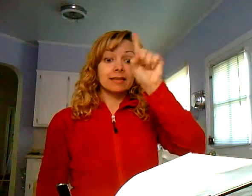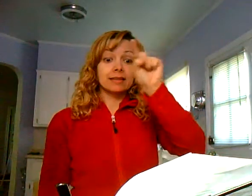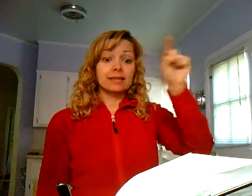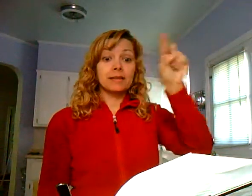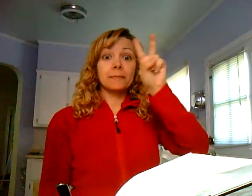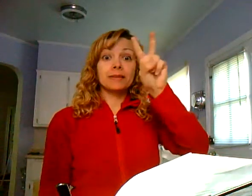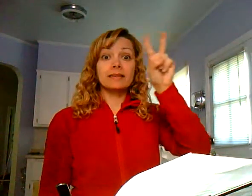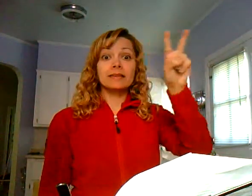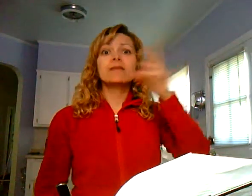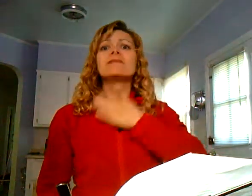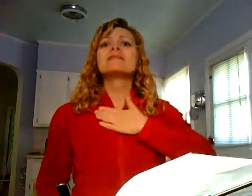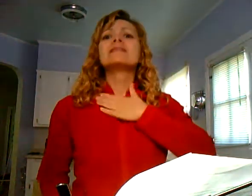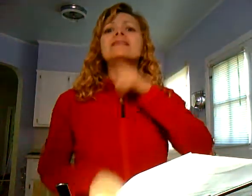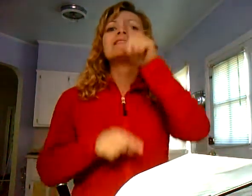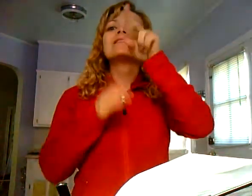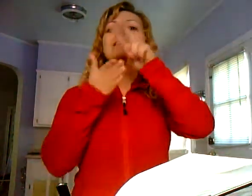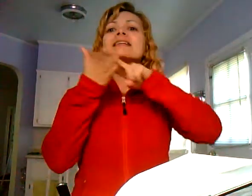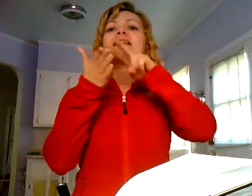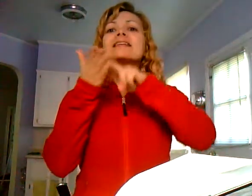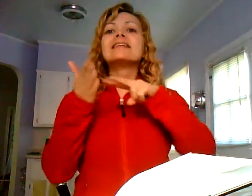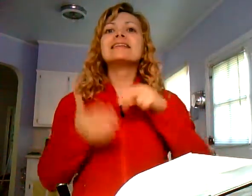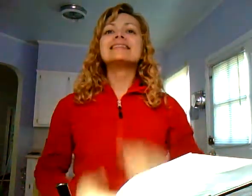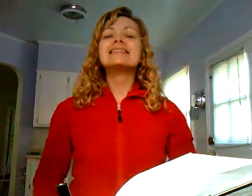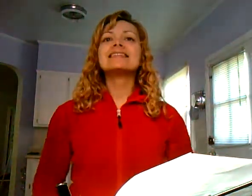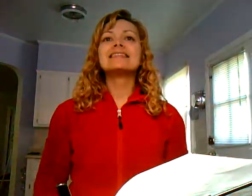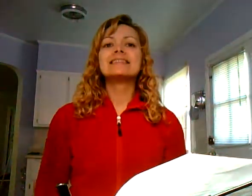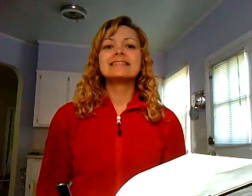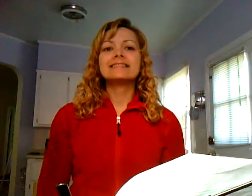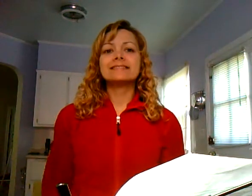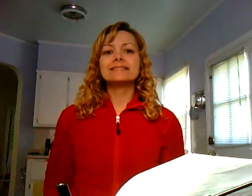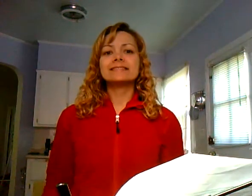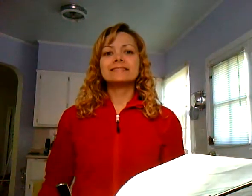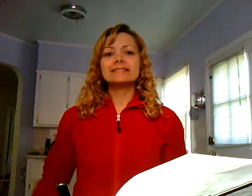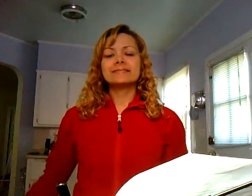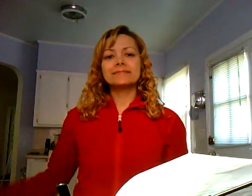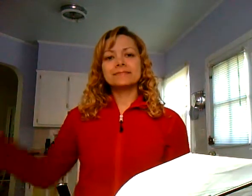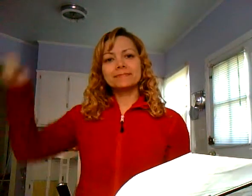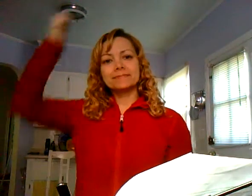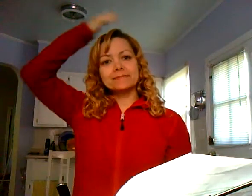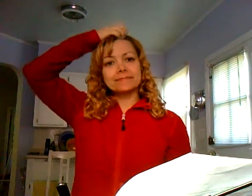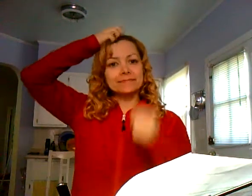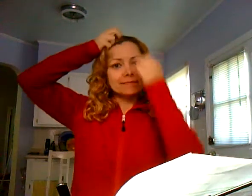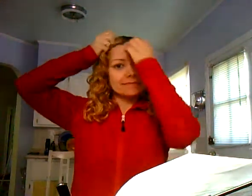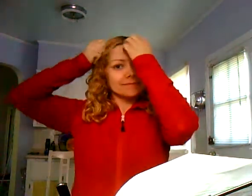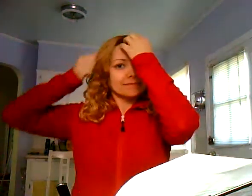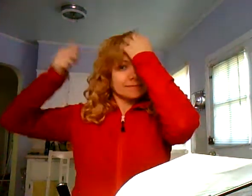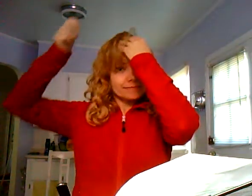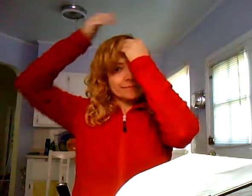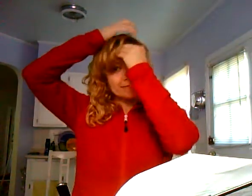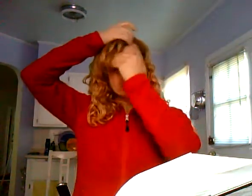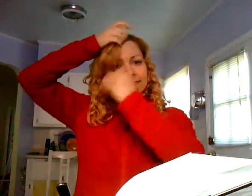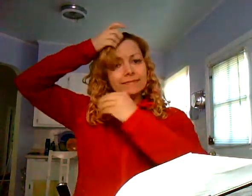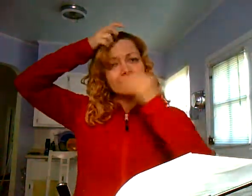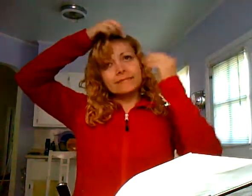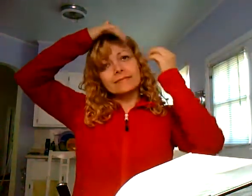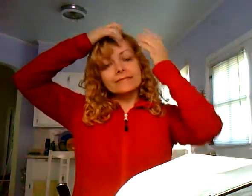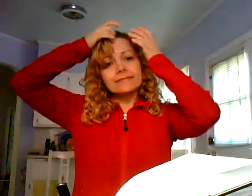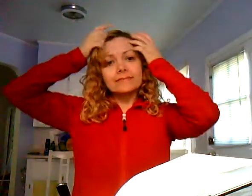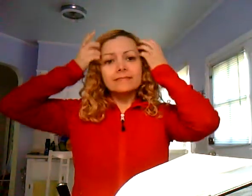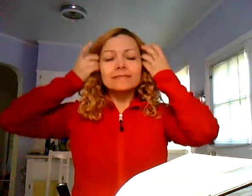verses 18-22. It reads, Now when Jesus saw a crowd around him, he gave orders to go over